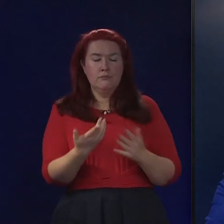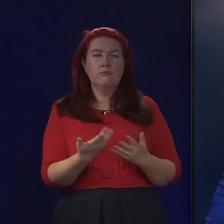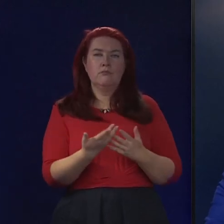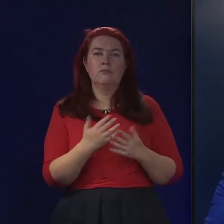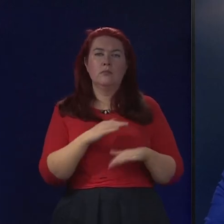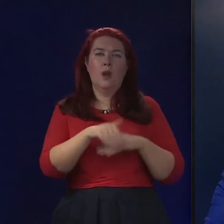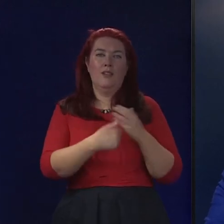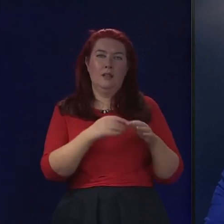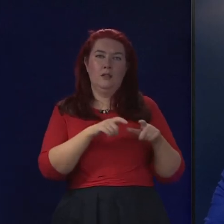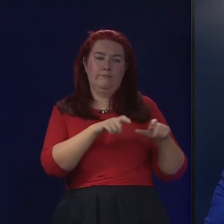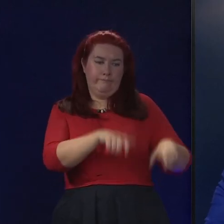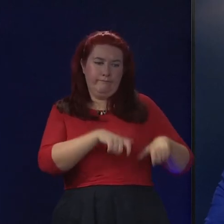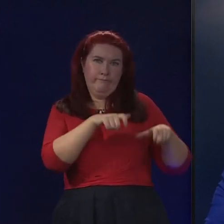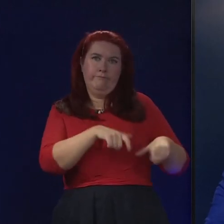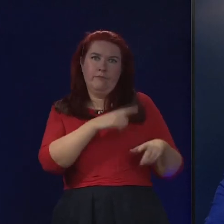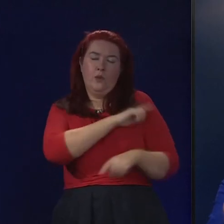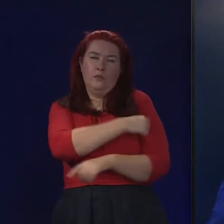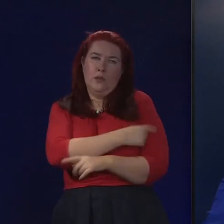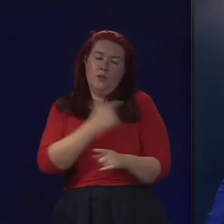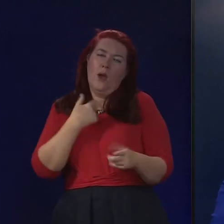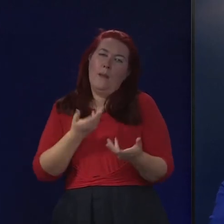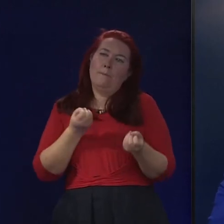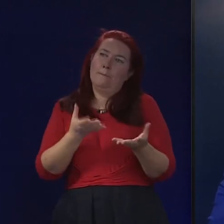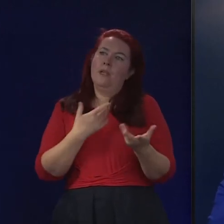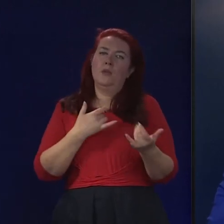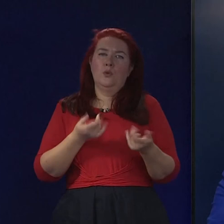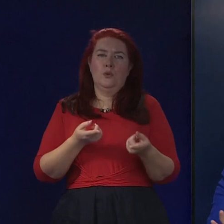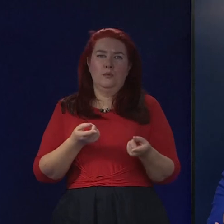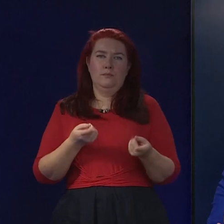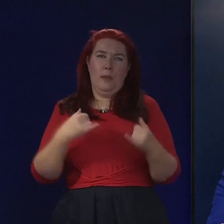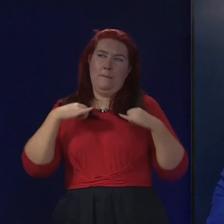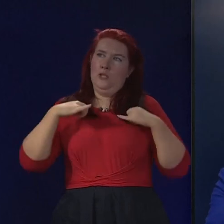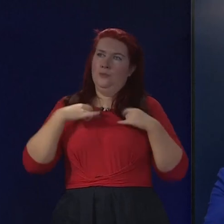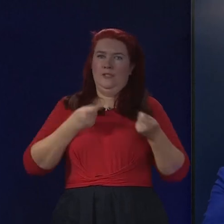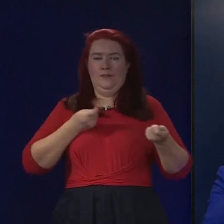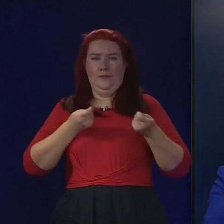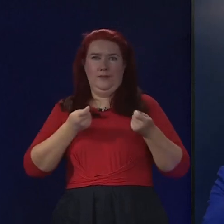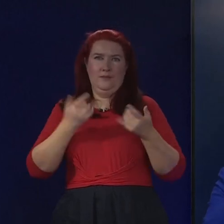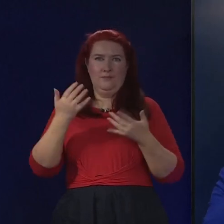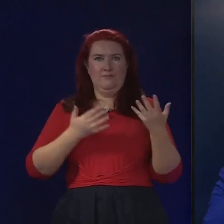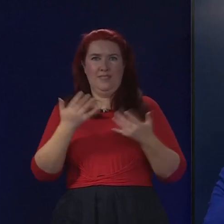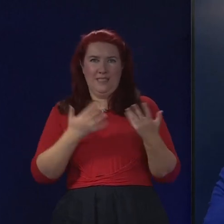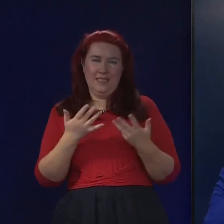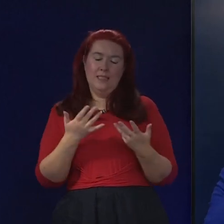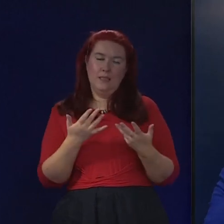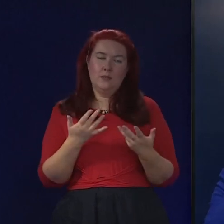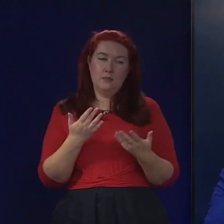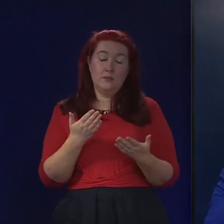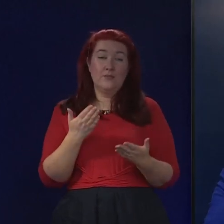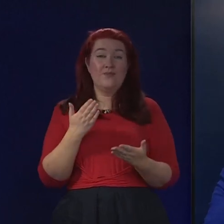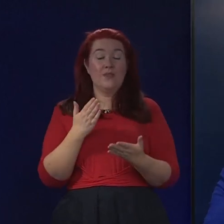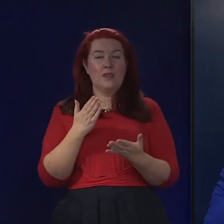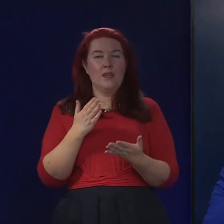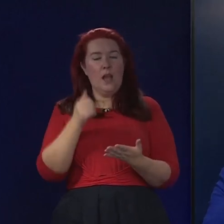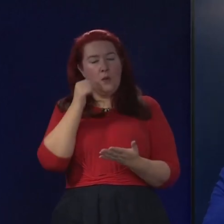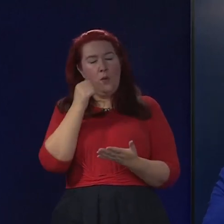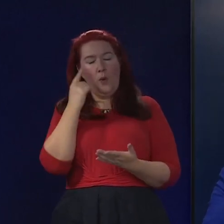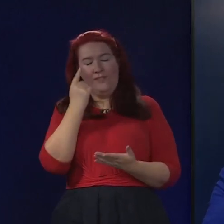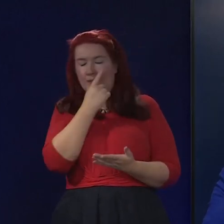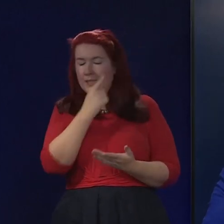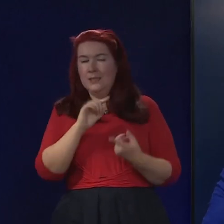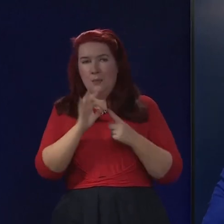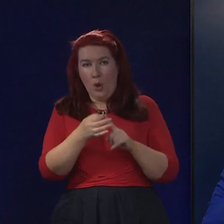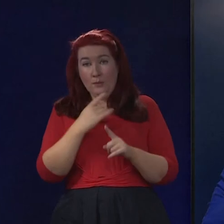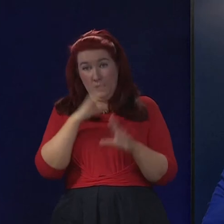citing right now is management figures. And remember, it's a really obvious point, but I think it is one that is always worth pointing